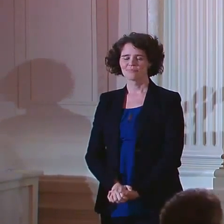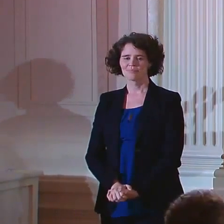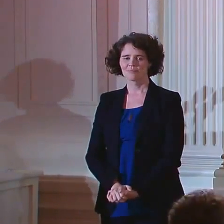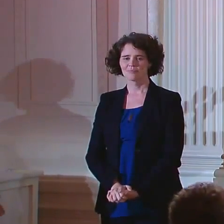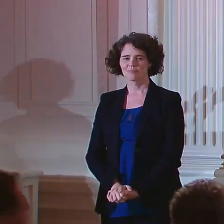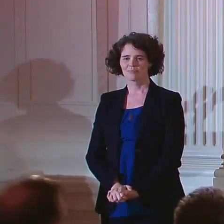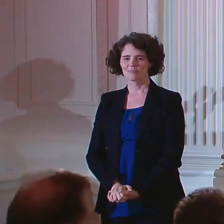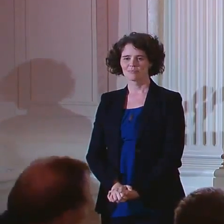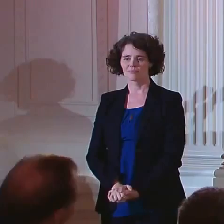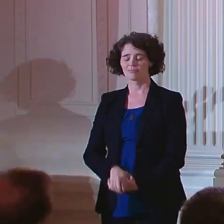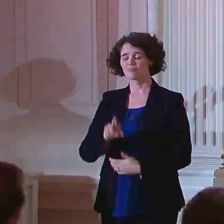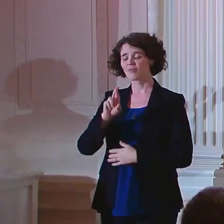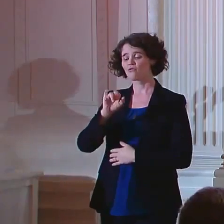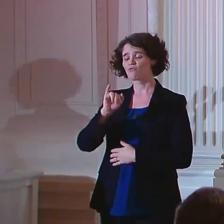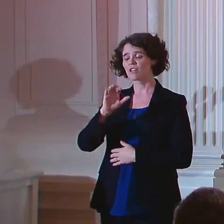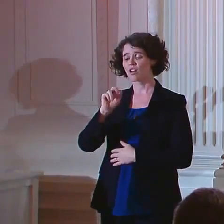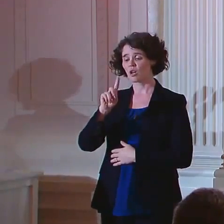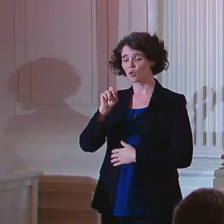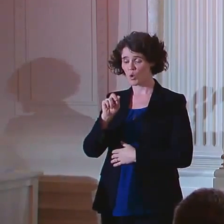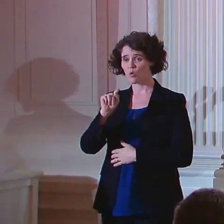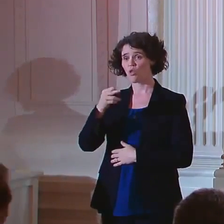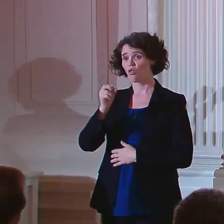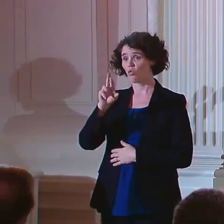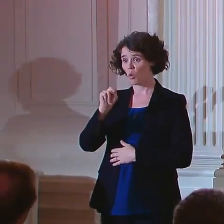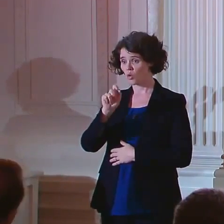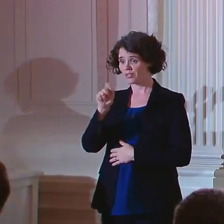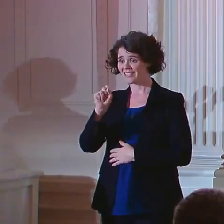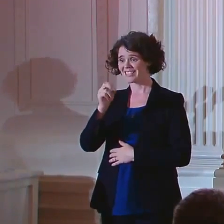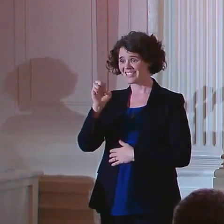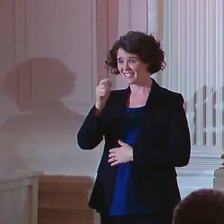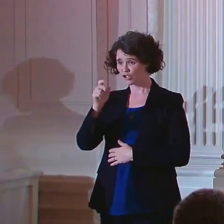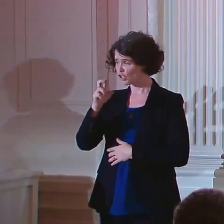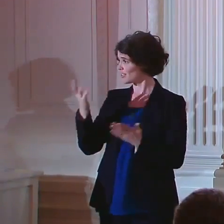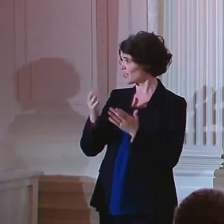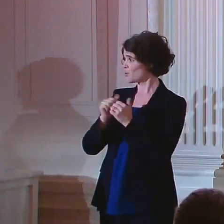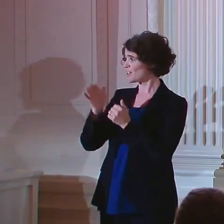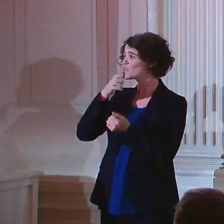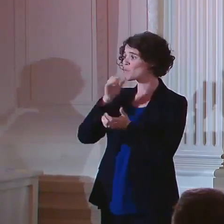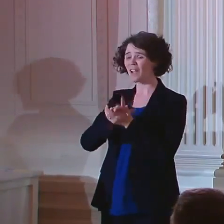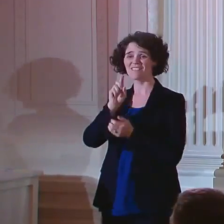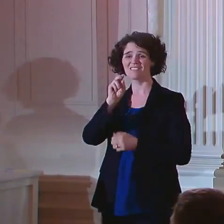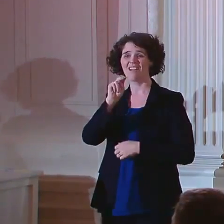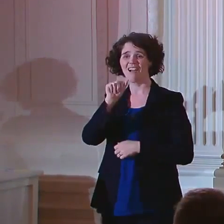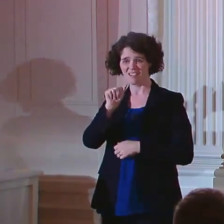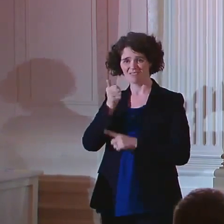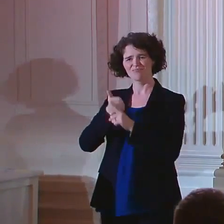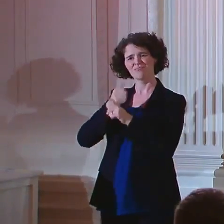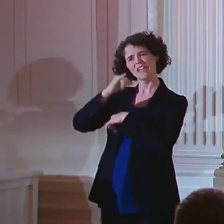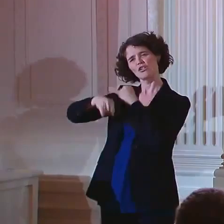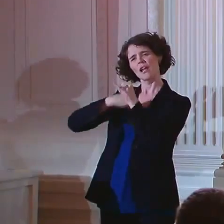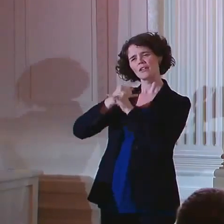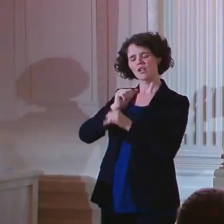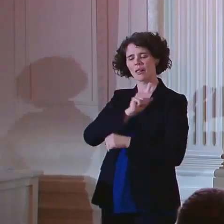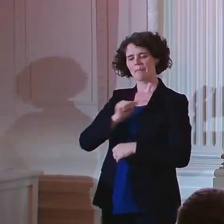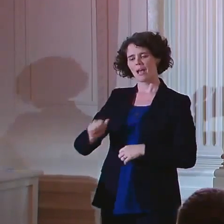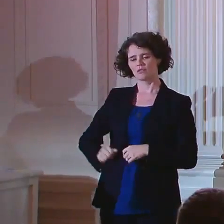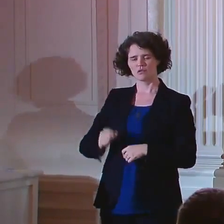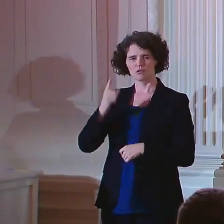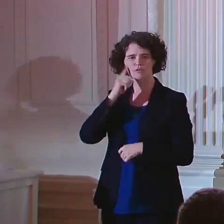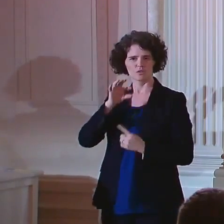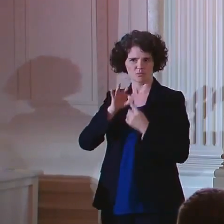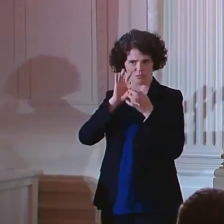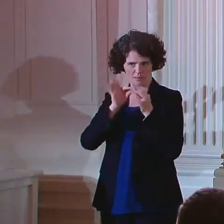And Ricardo Thornton, Sr. is here with his wife, Donna. He is an international ambassador for Special Olympics,